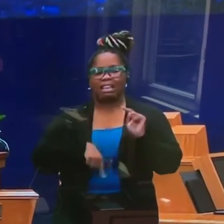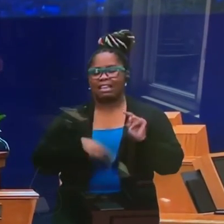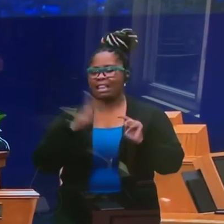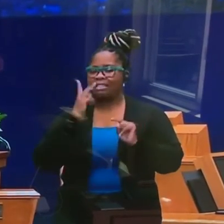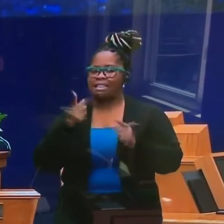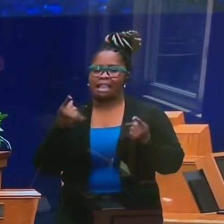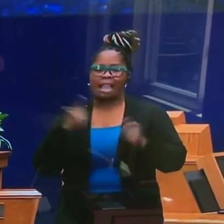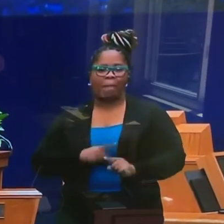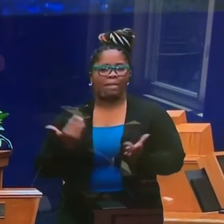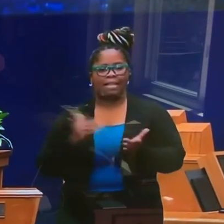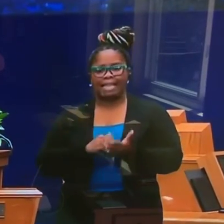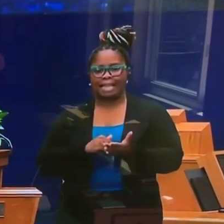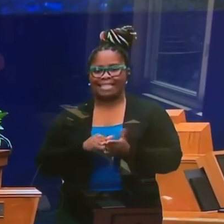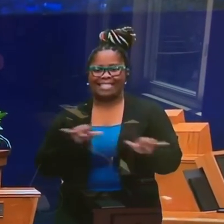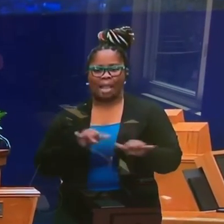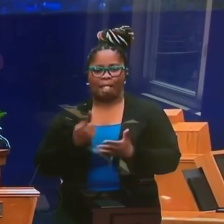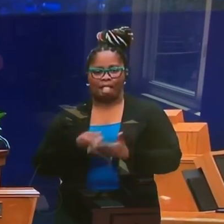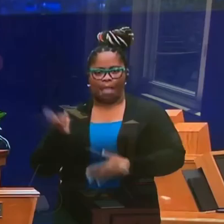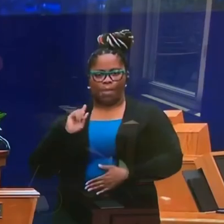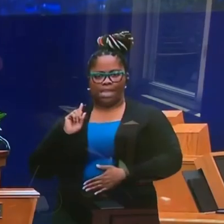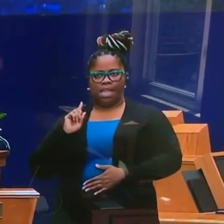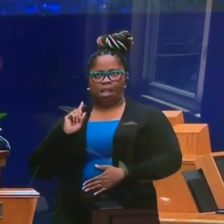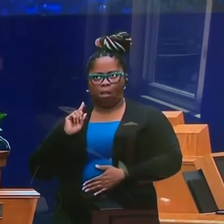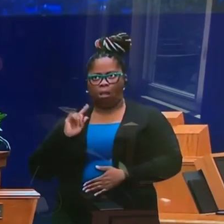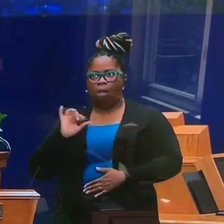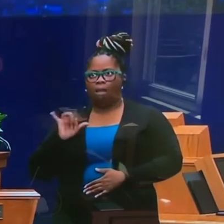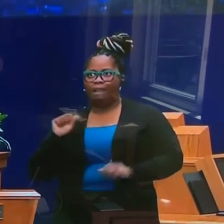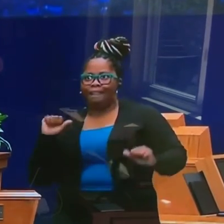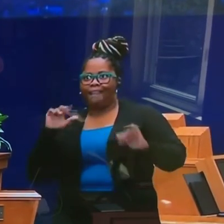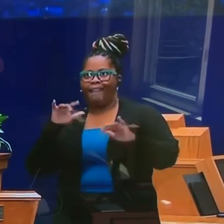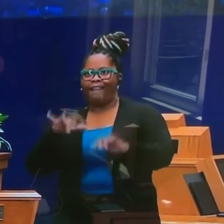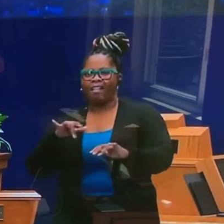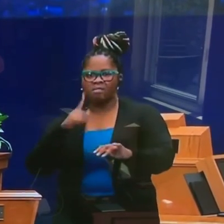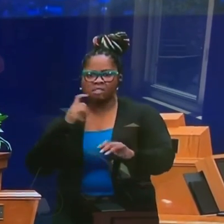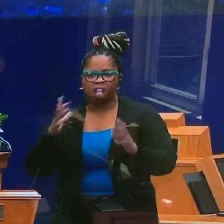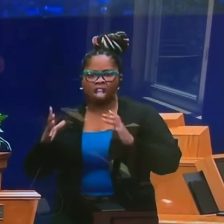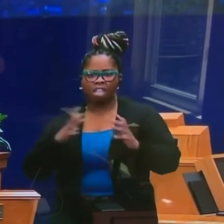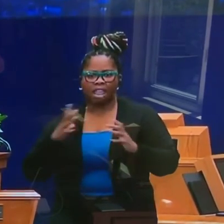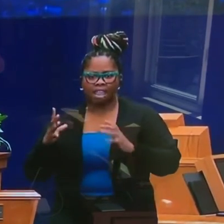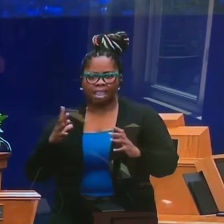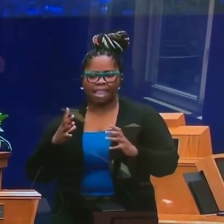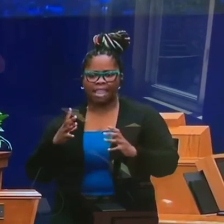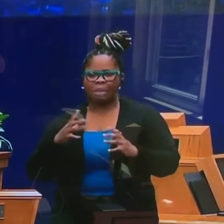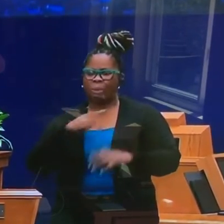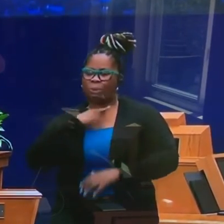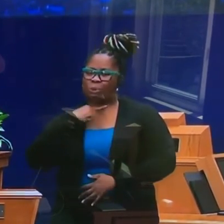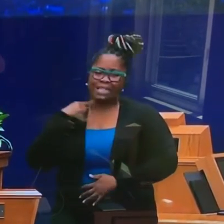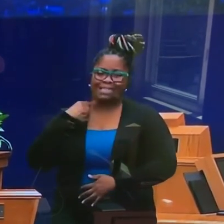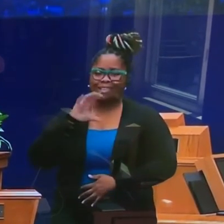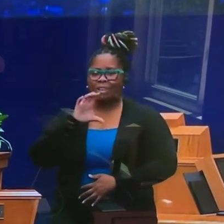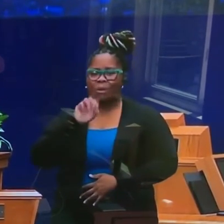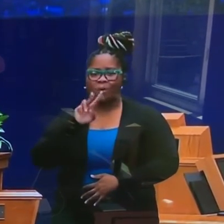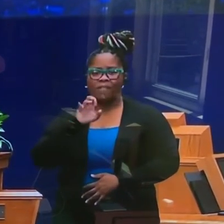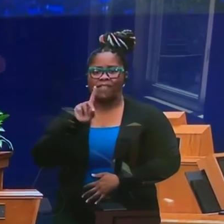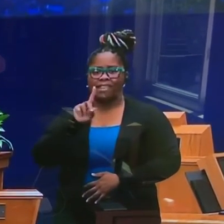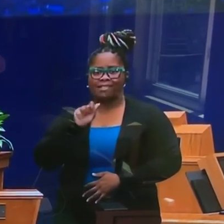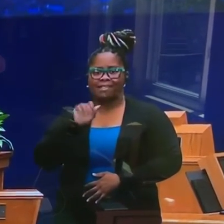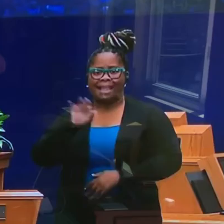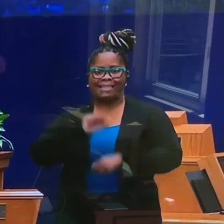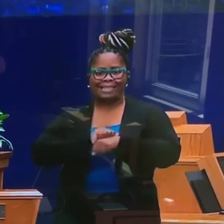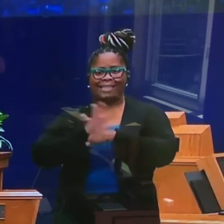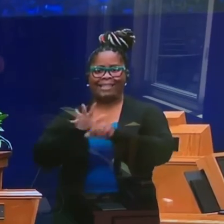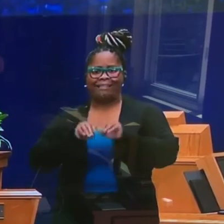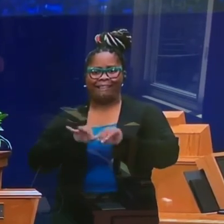week's crowded beaches this holiday weekend. The risk of spreading COVID-19 is too great. Please stay